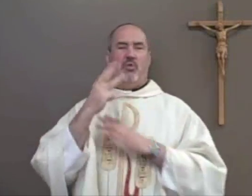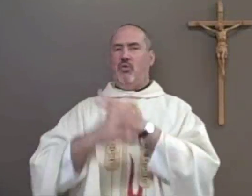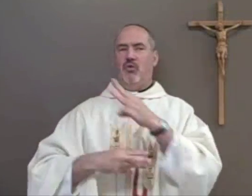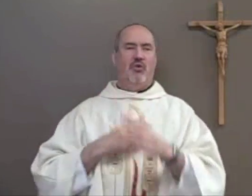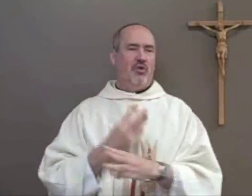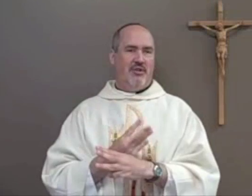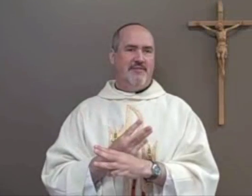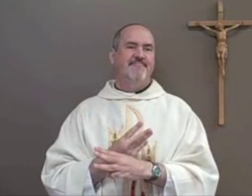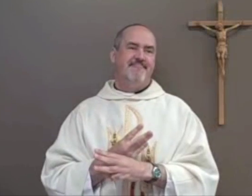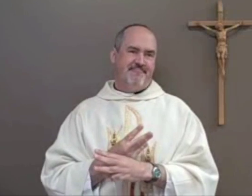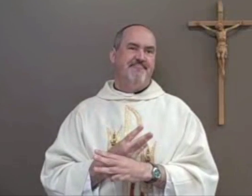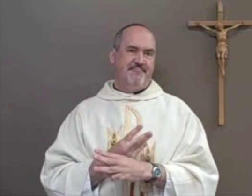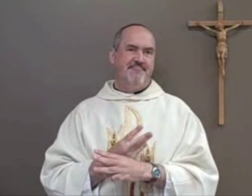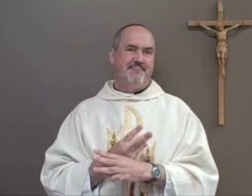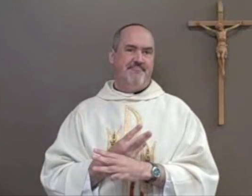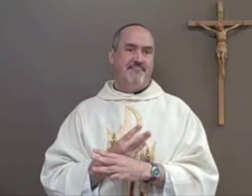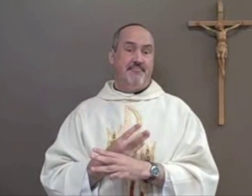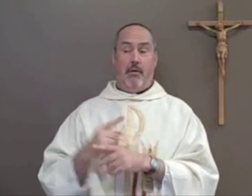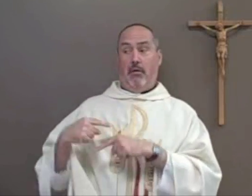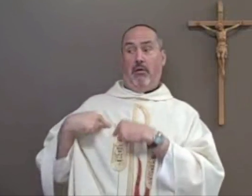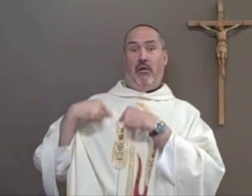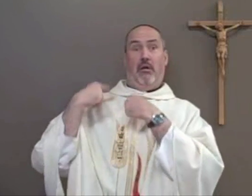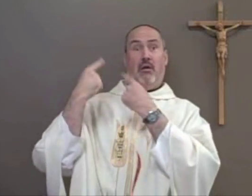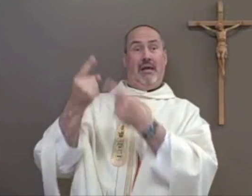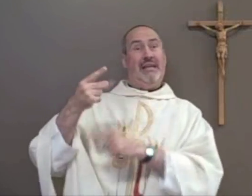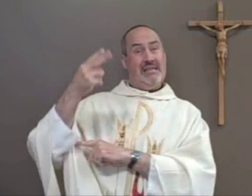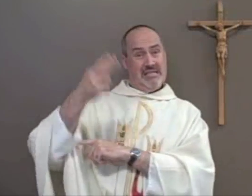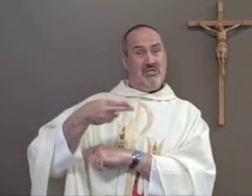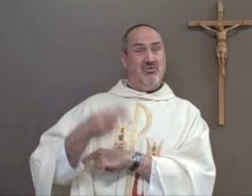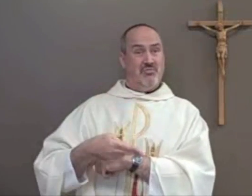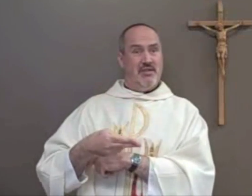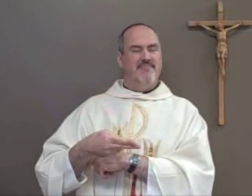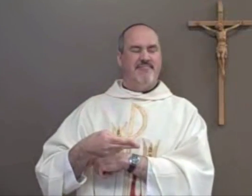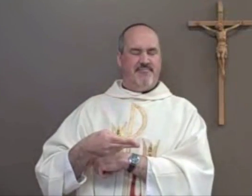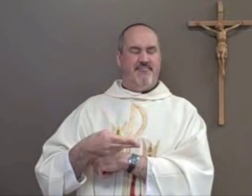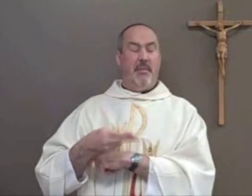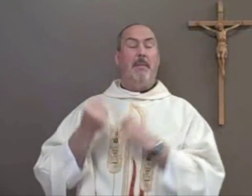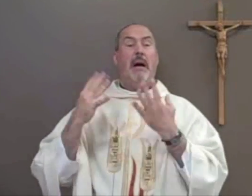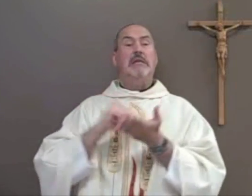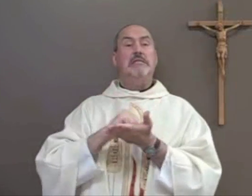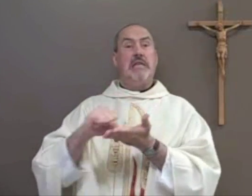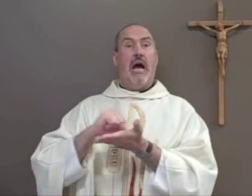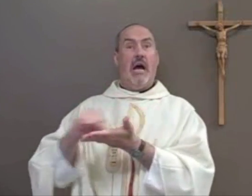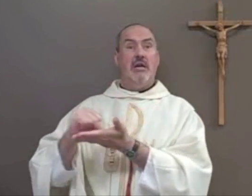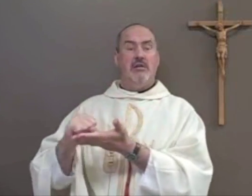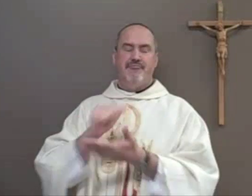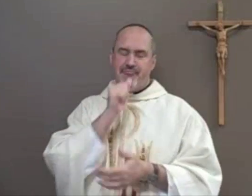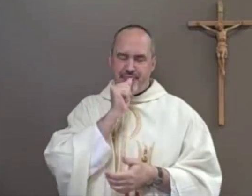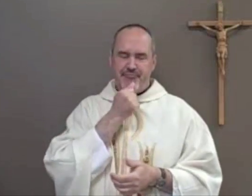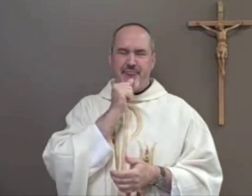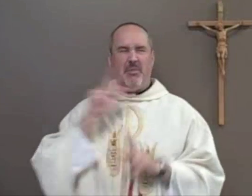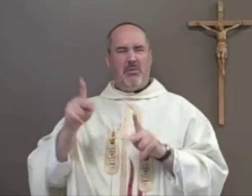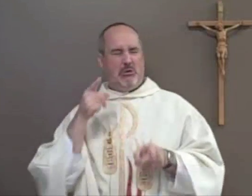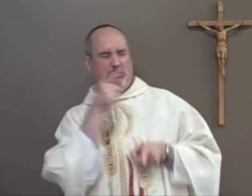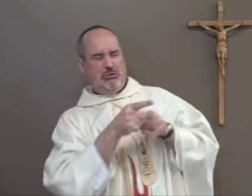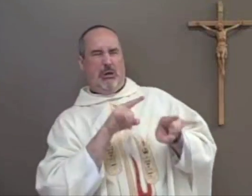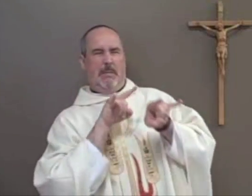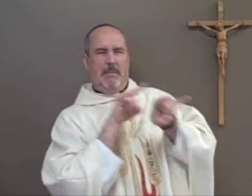not belong to this world throughout history there have been many saints who have suffered